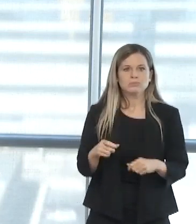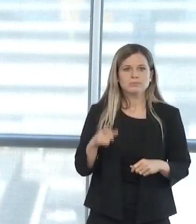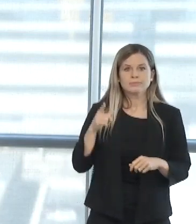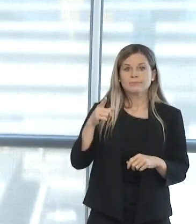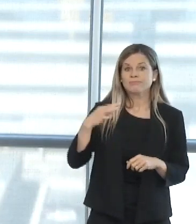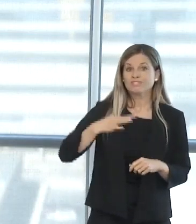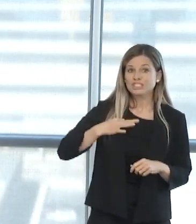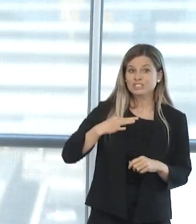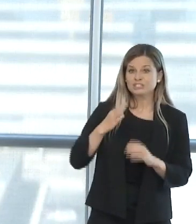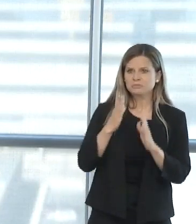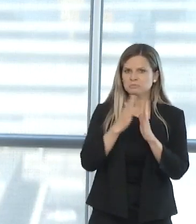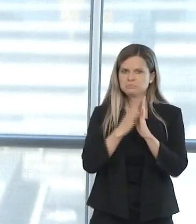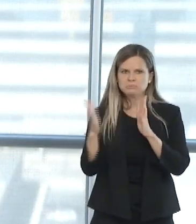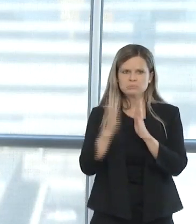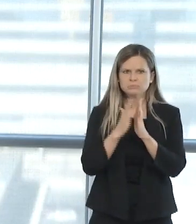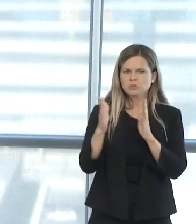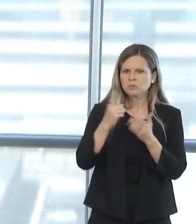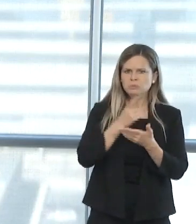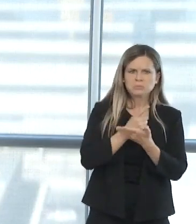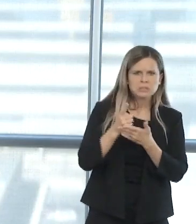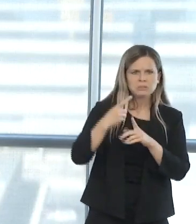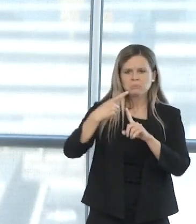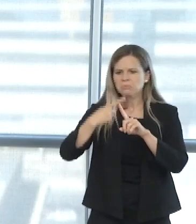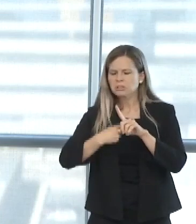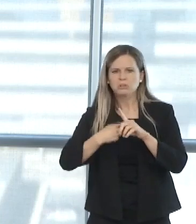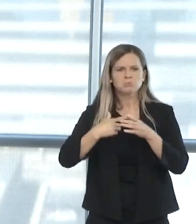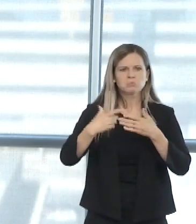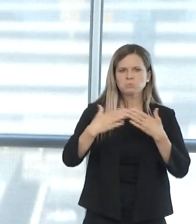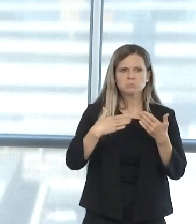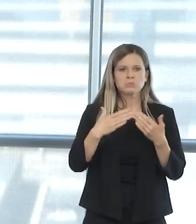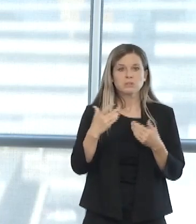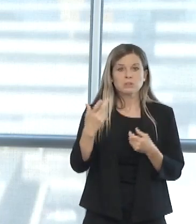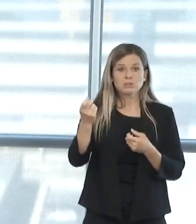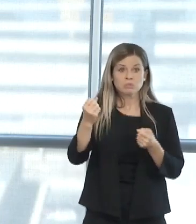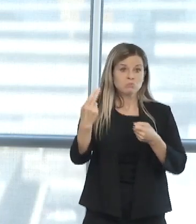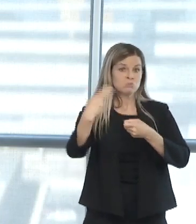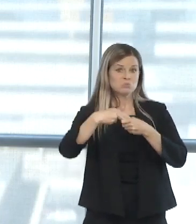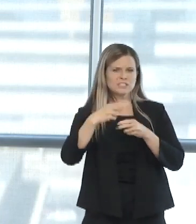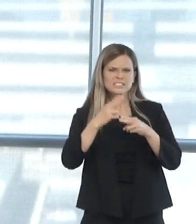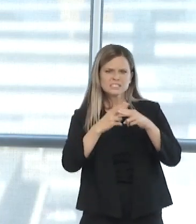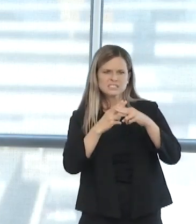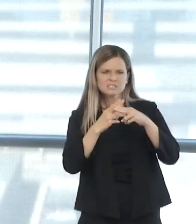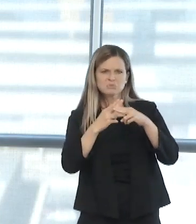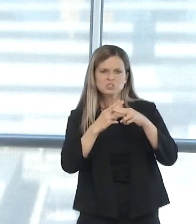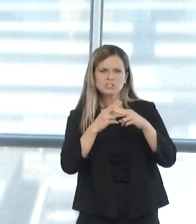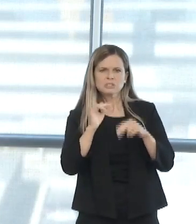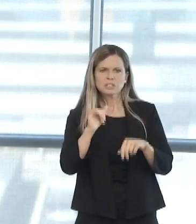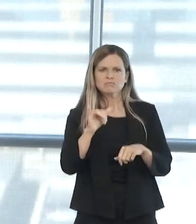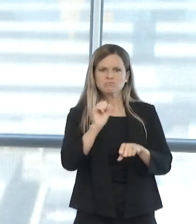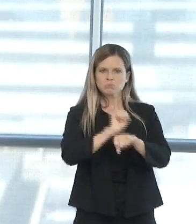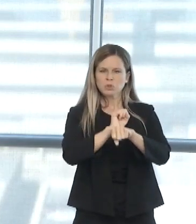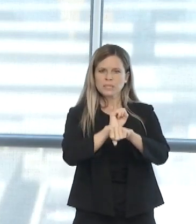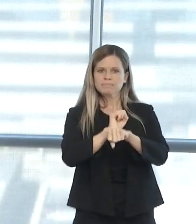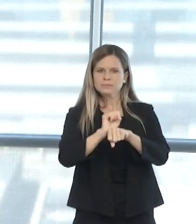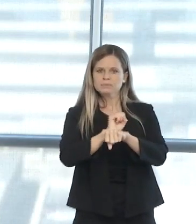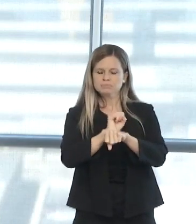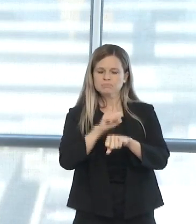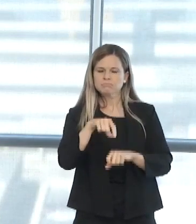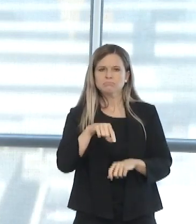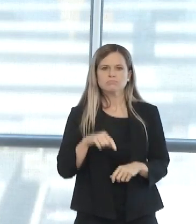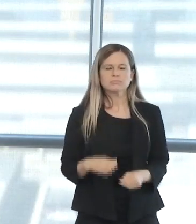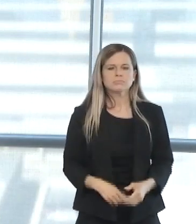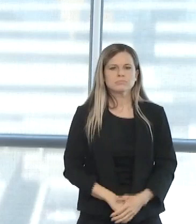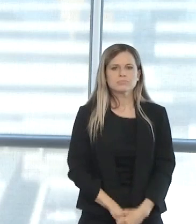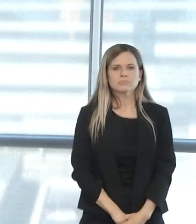time, or join as temporary compensated providers working 12-hour shifts. We are really pleased